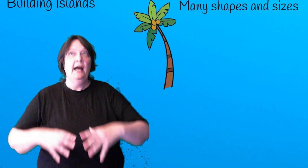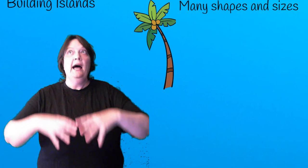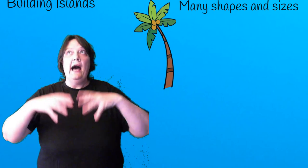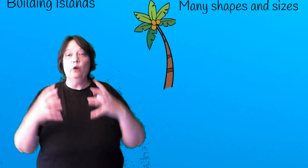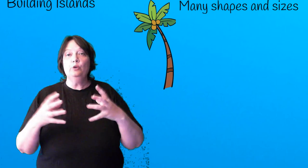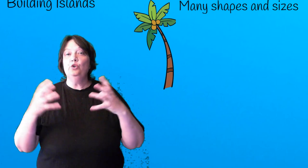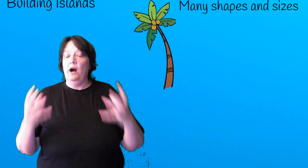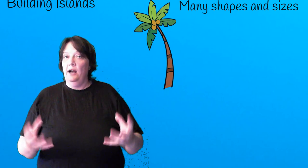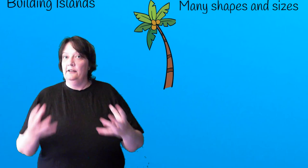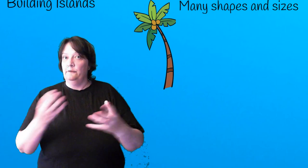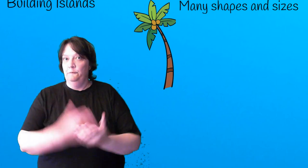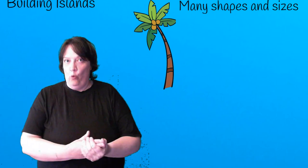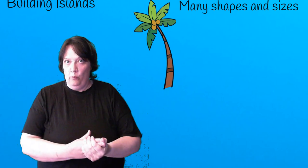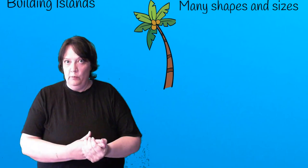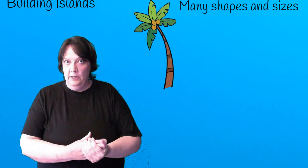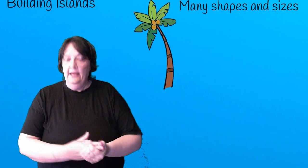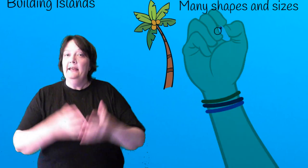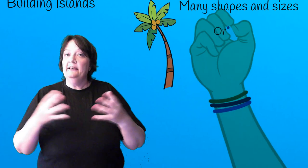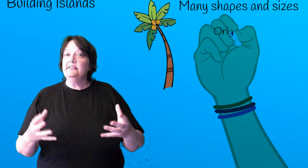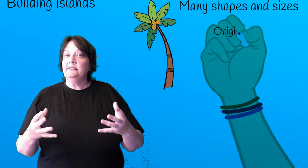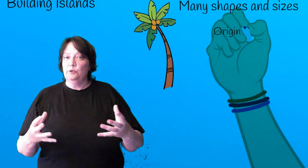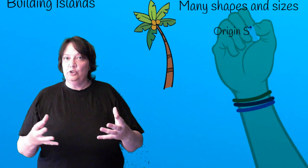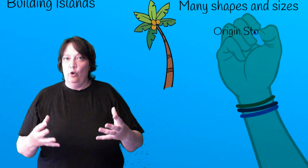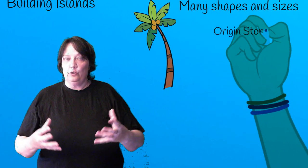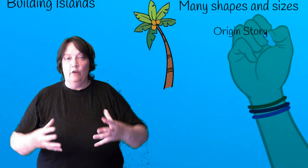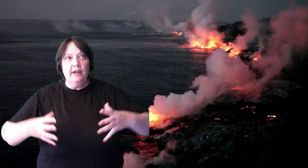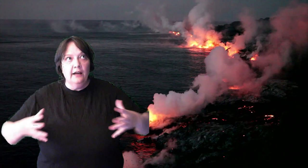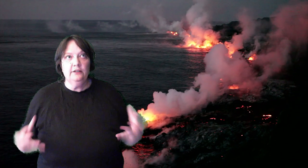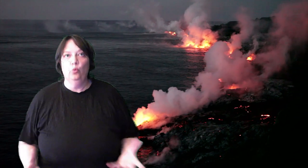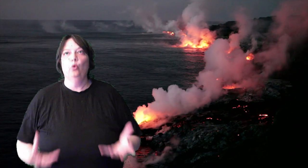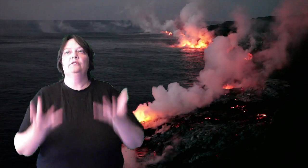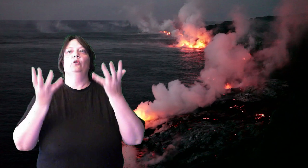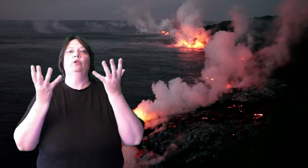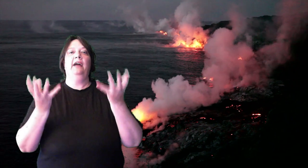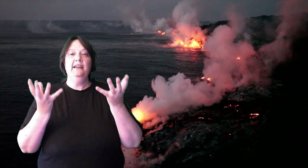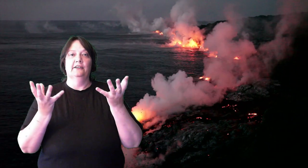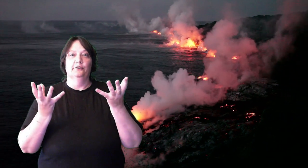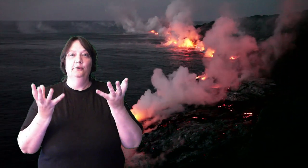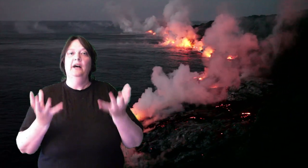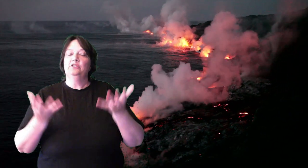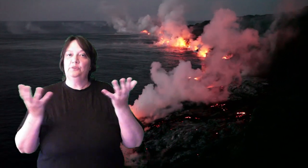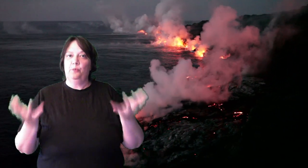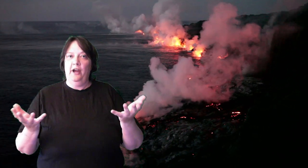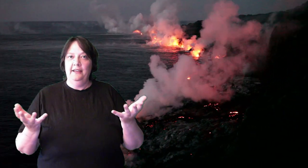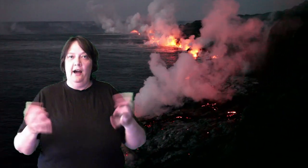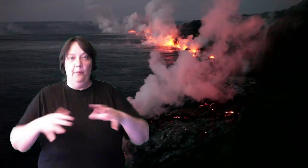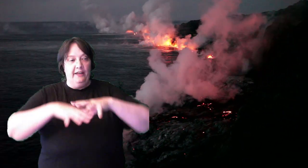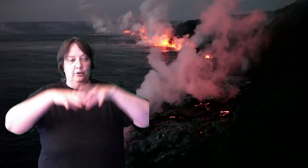how did your island form? Is it the result of an underwater volcano spraying up and